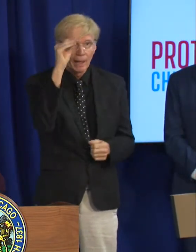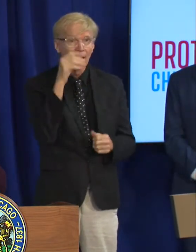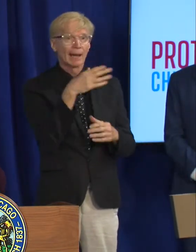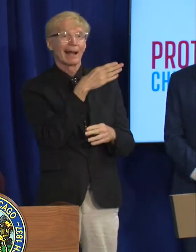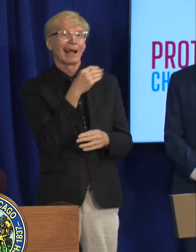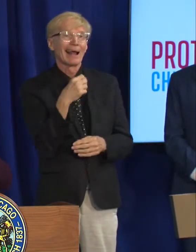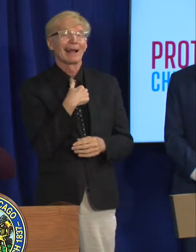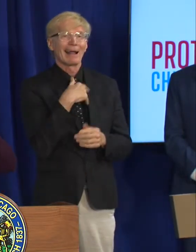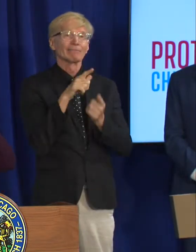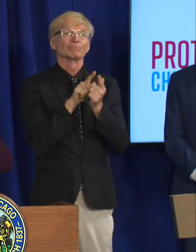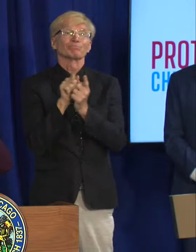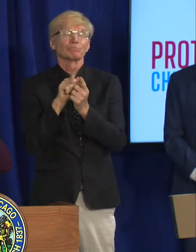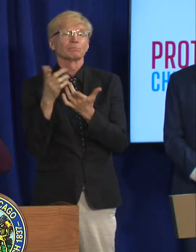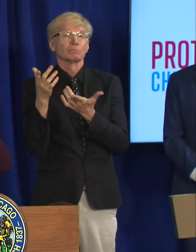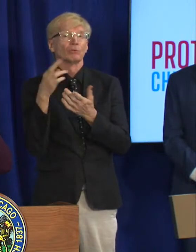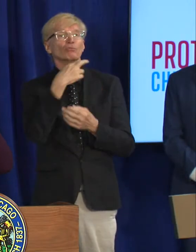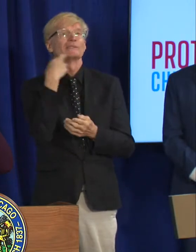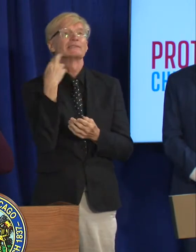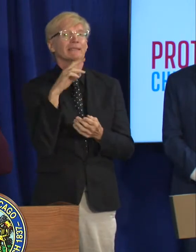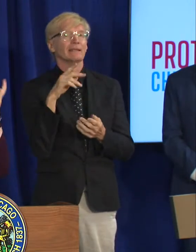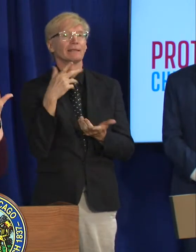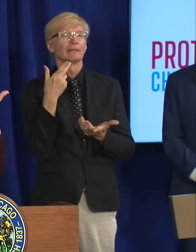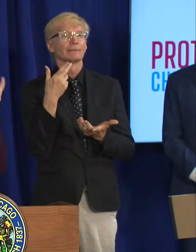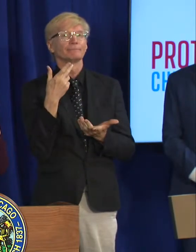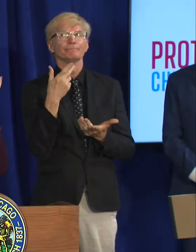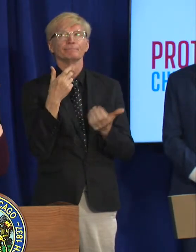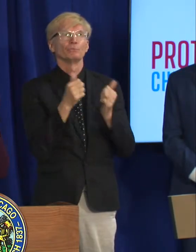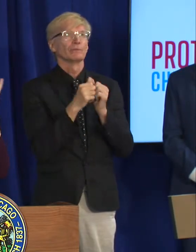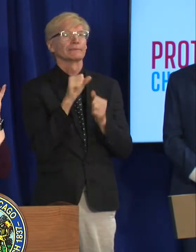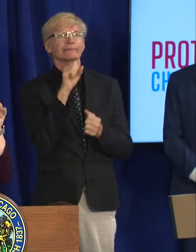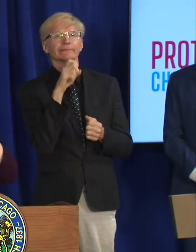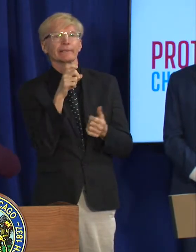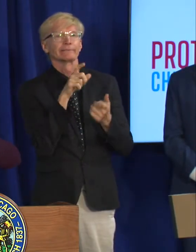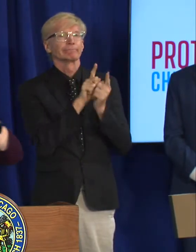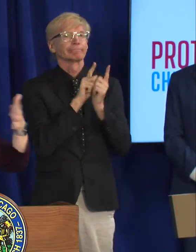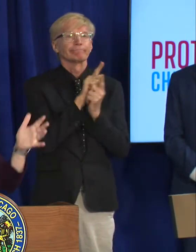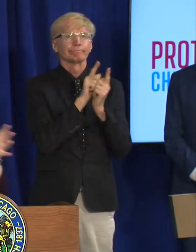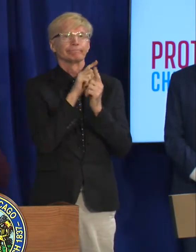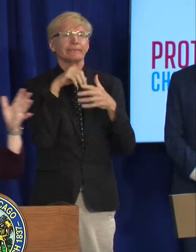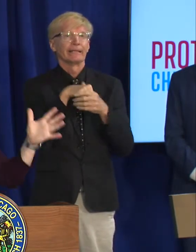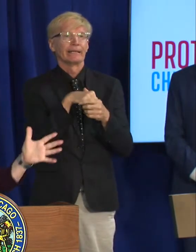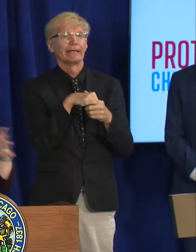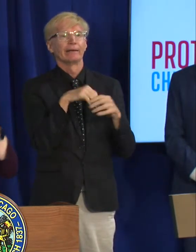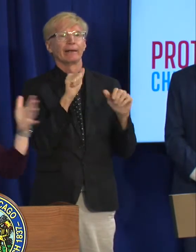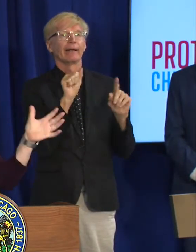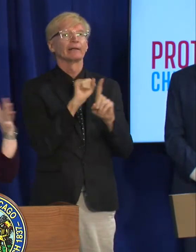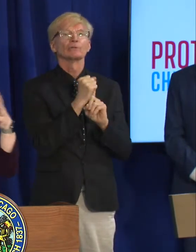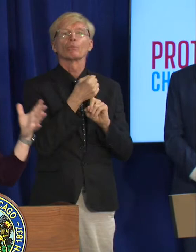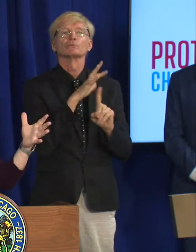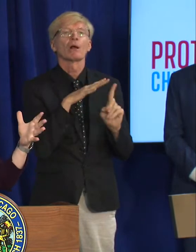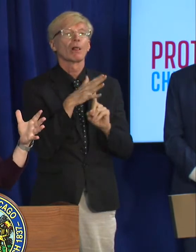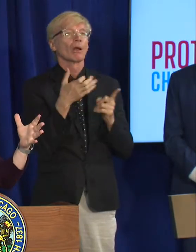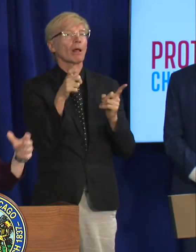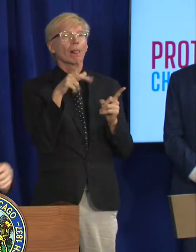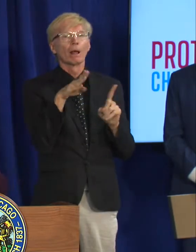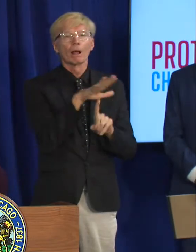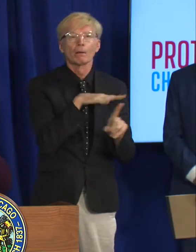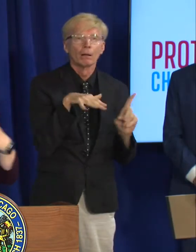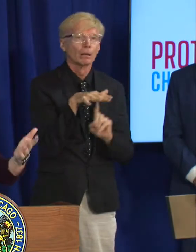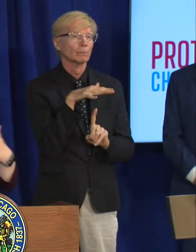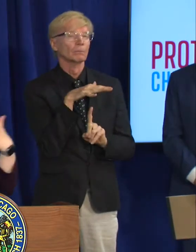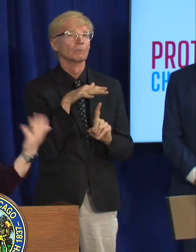risk factor and those risk factors are having sexual or intimate contact in a social social or sexual setting